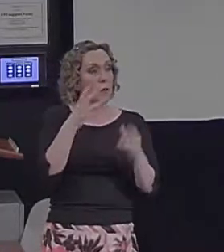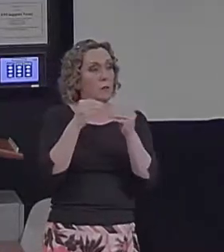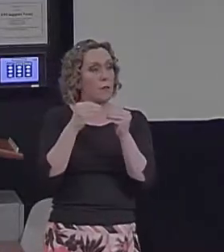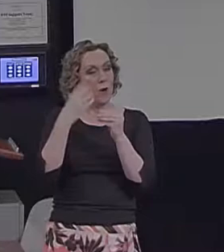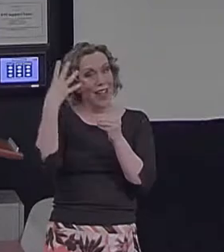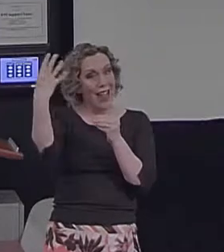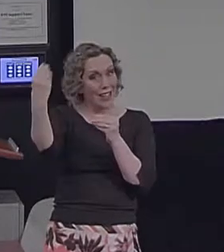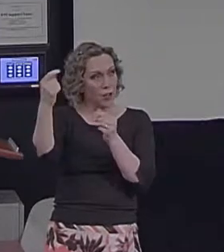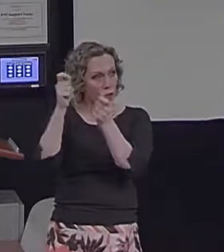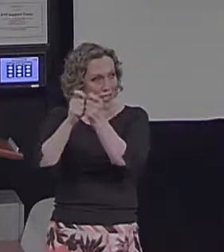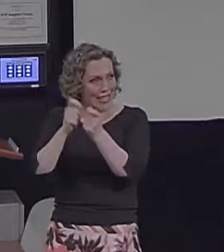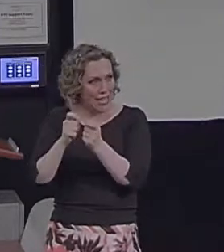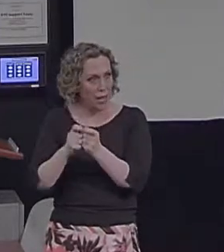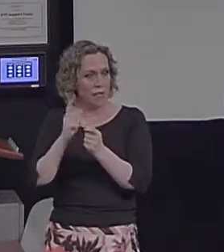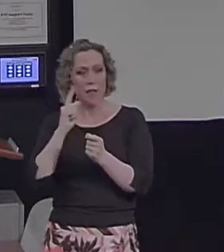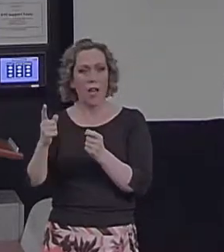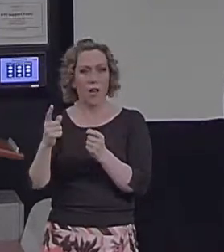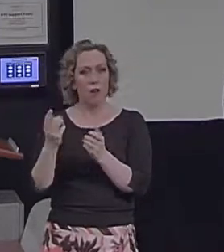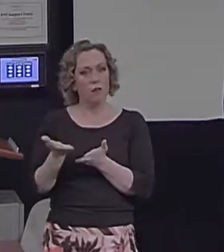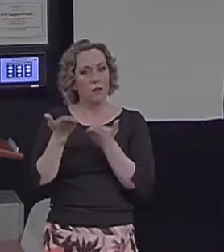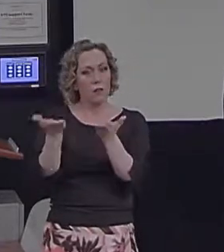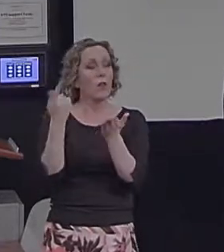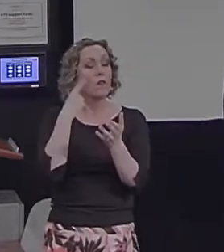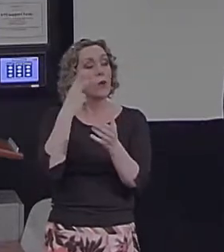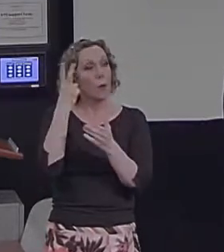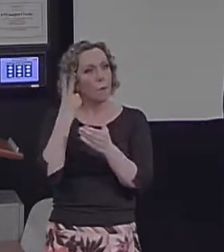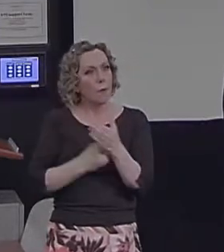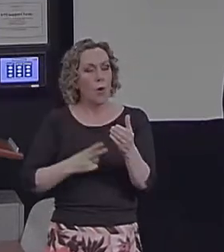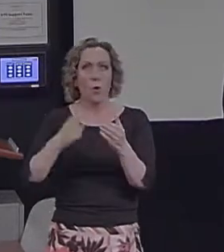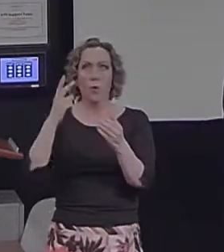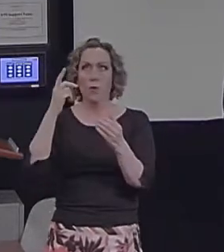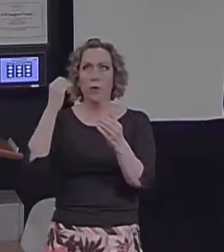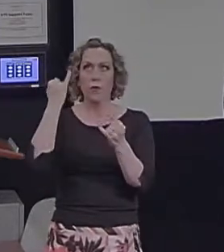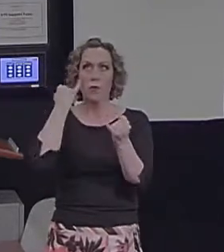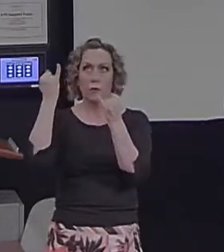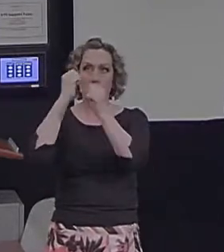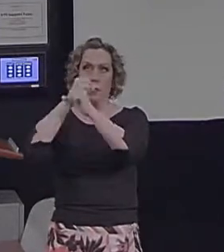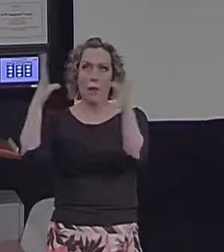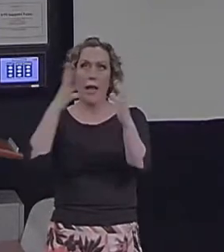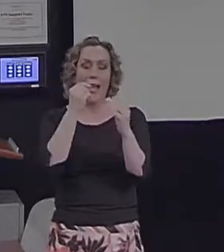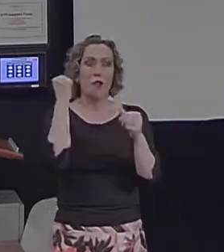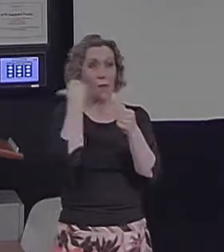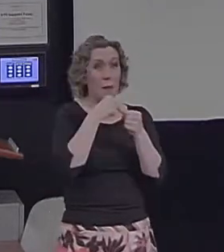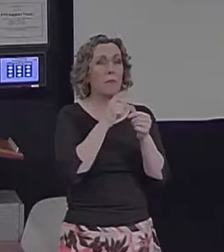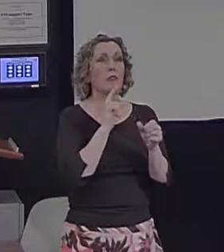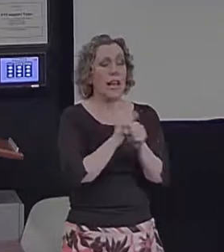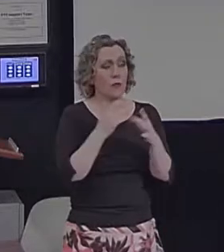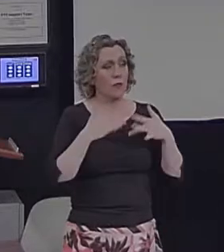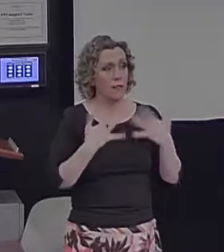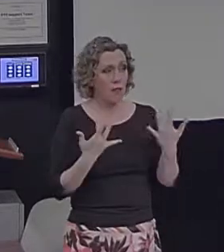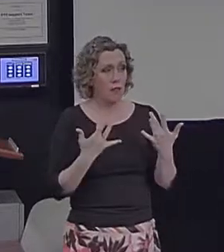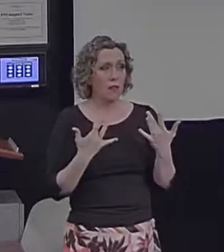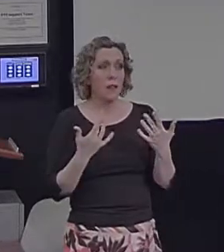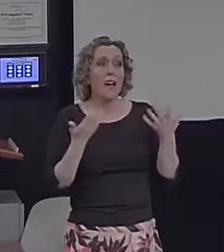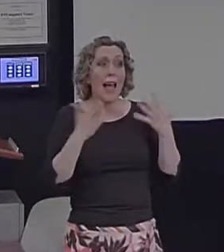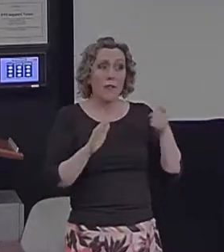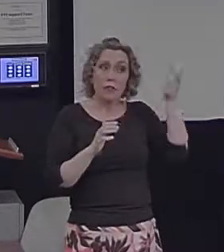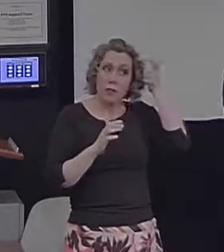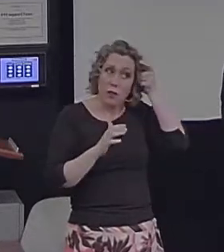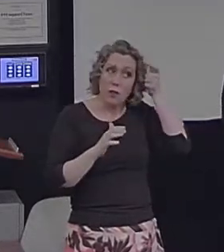that are provided both for simulation and memory after left angular gyrus stimulation compared to vertex.